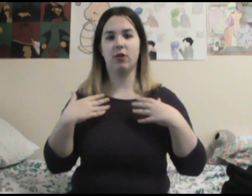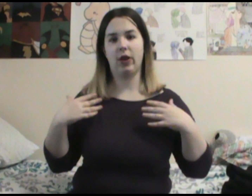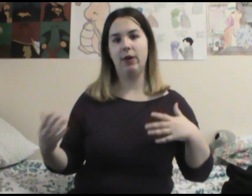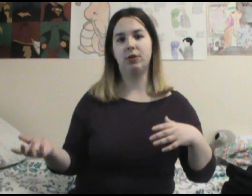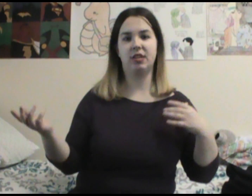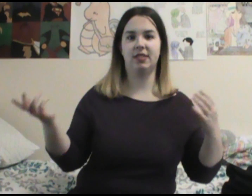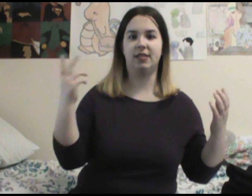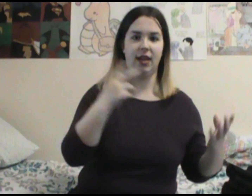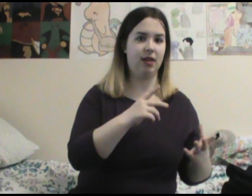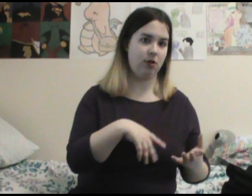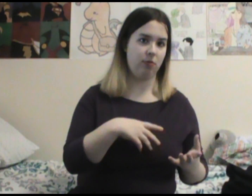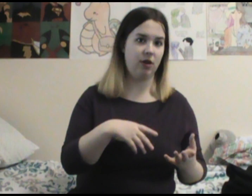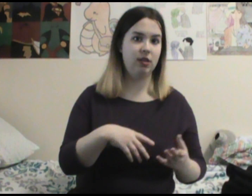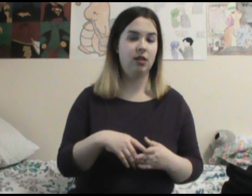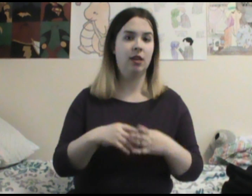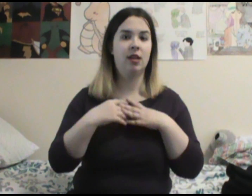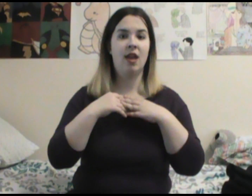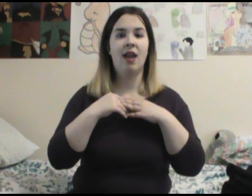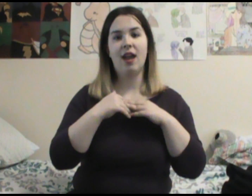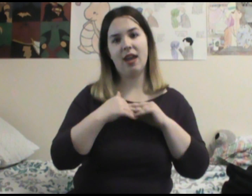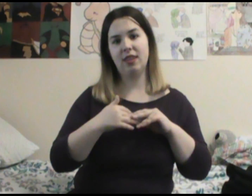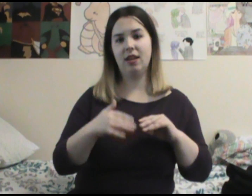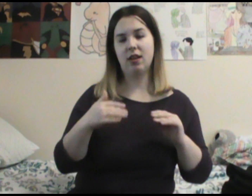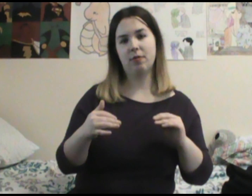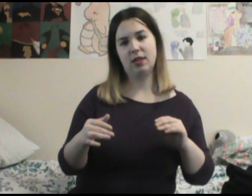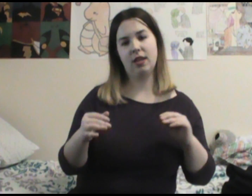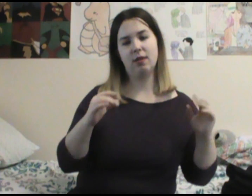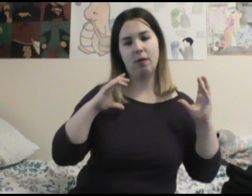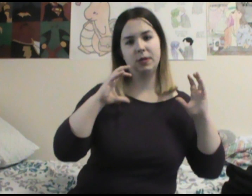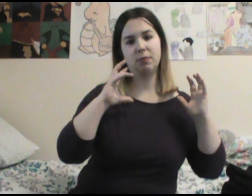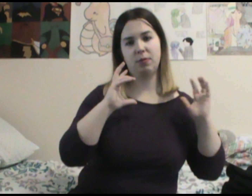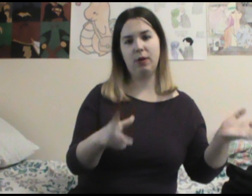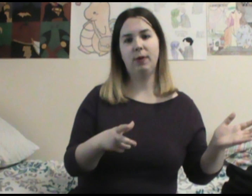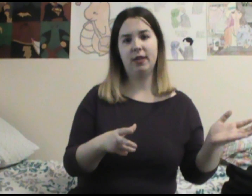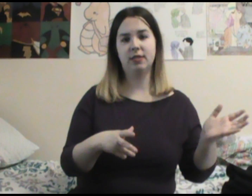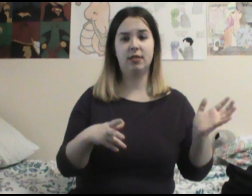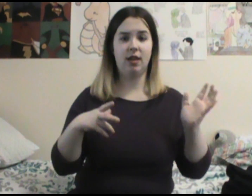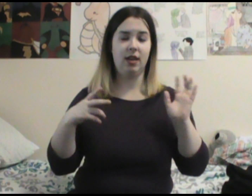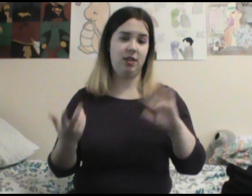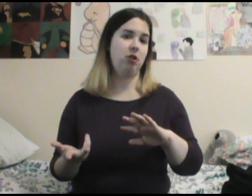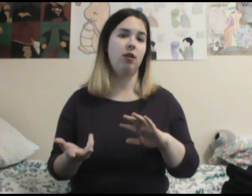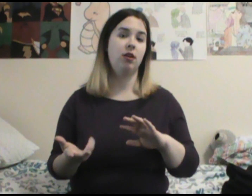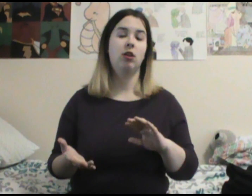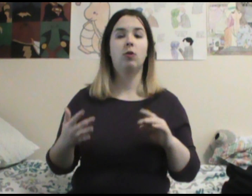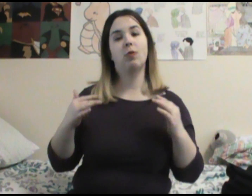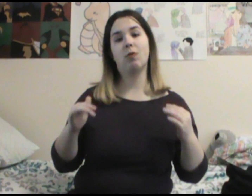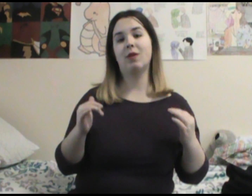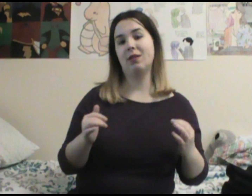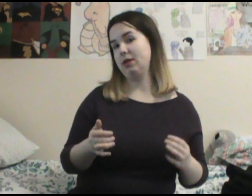okay with Jesse staying on Earth One. And then along with that the moments between Wells and HR were really really